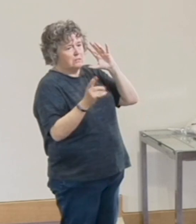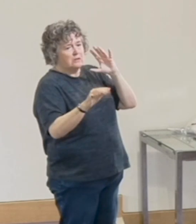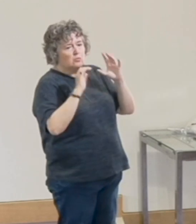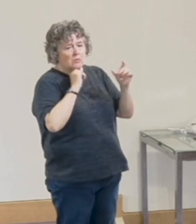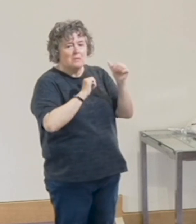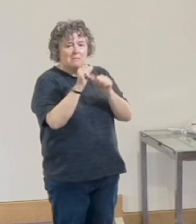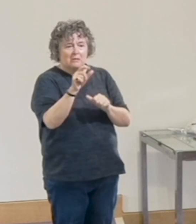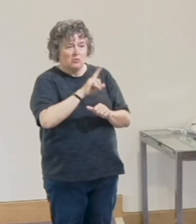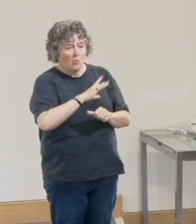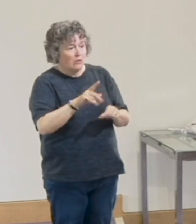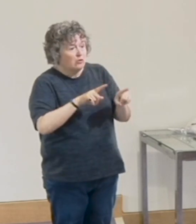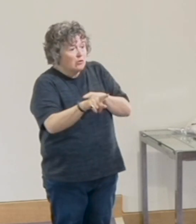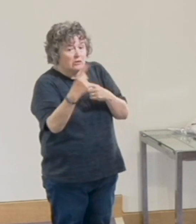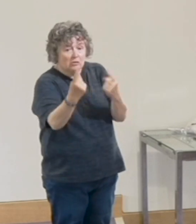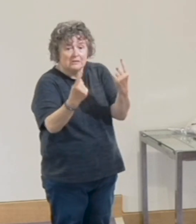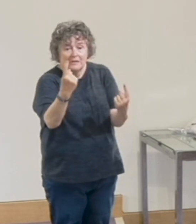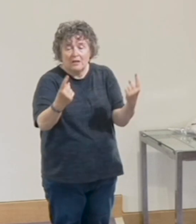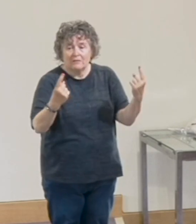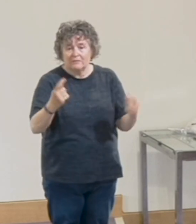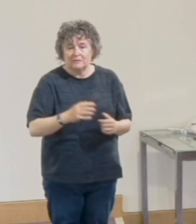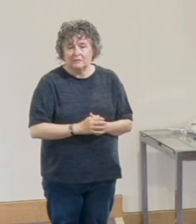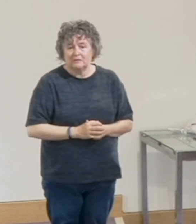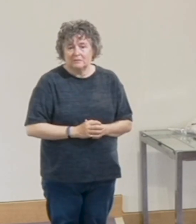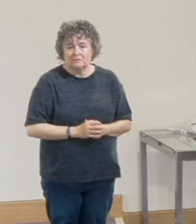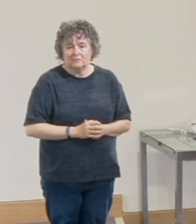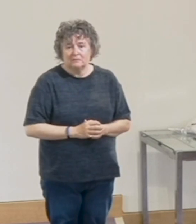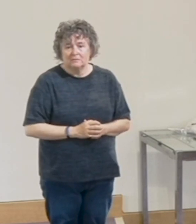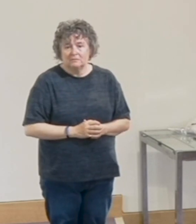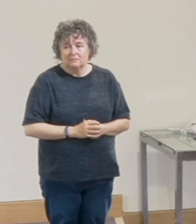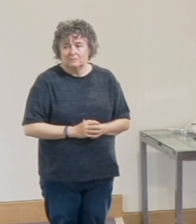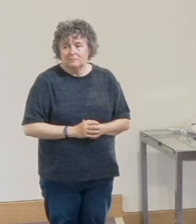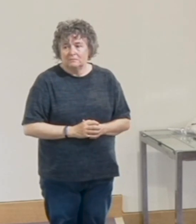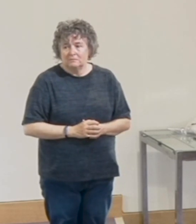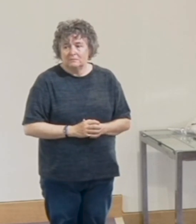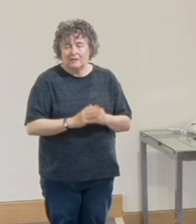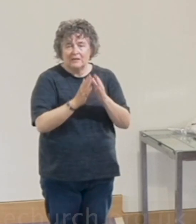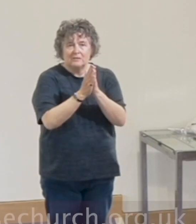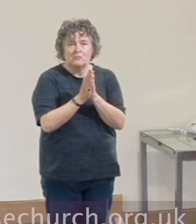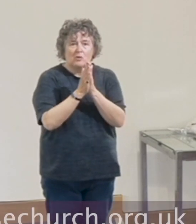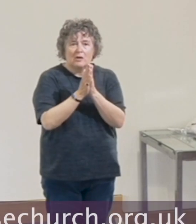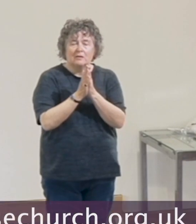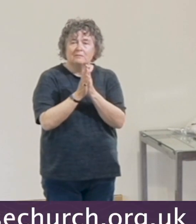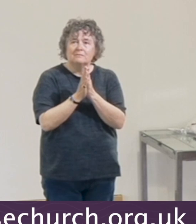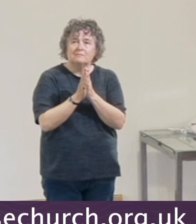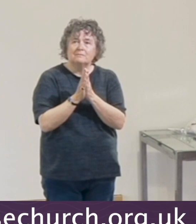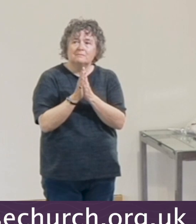let's go and see, folks. Let's go and see what difference it makes in the world. Let's pray together.